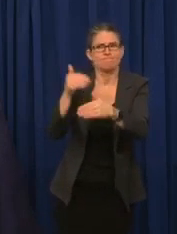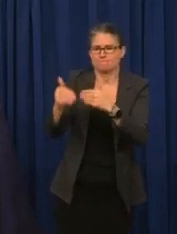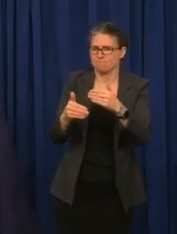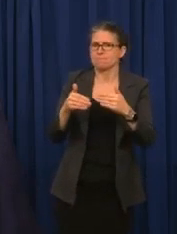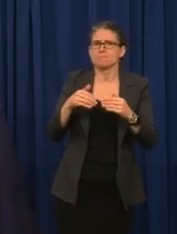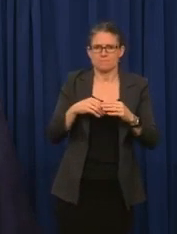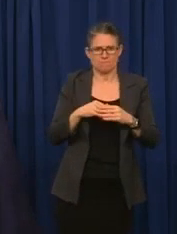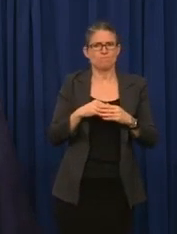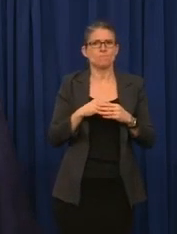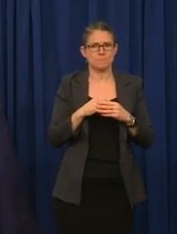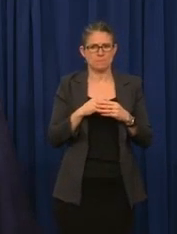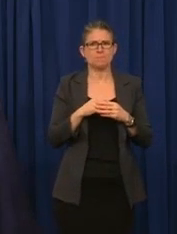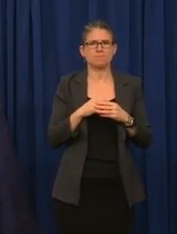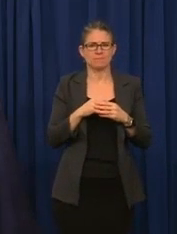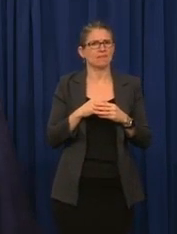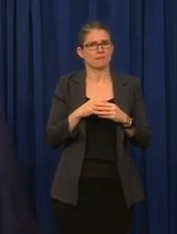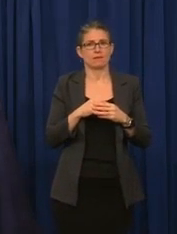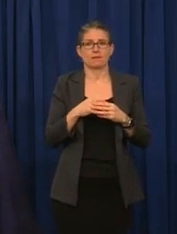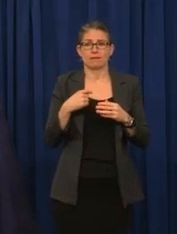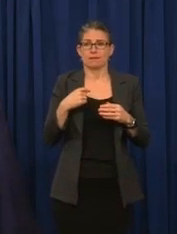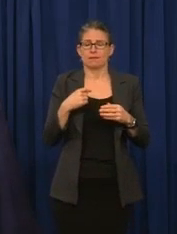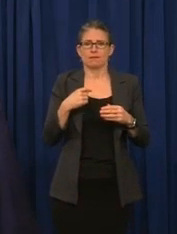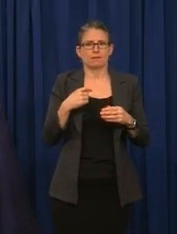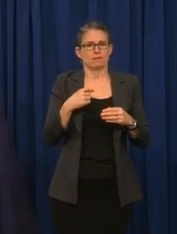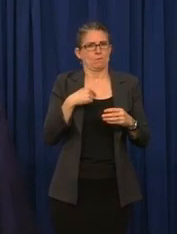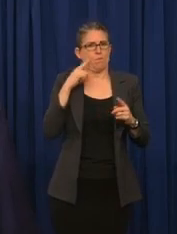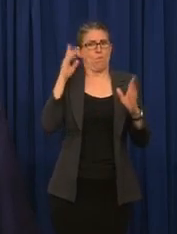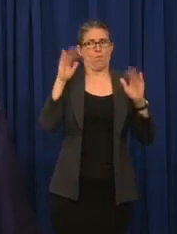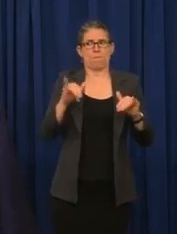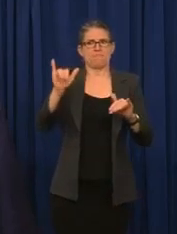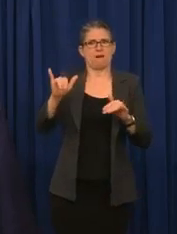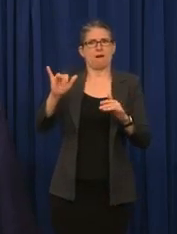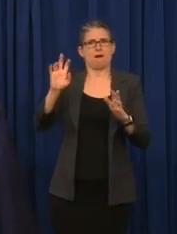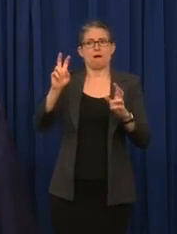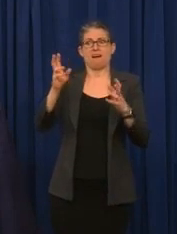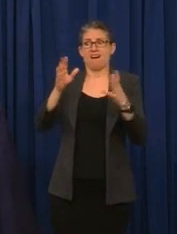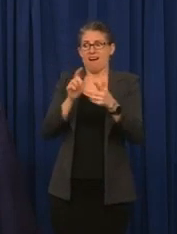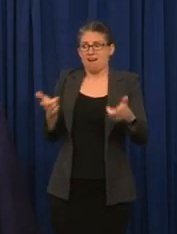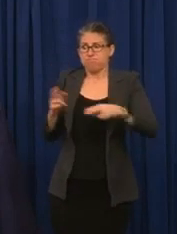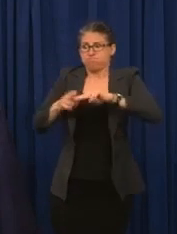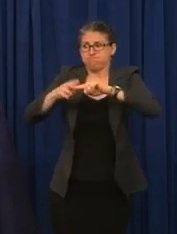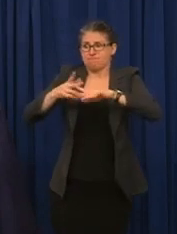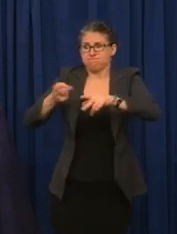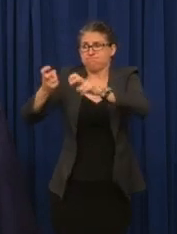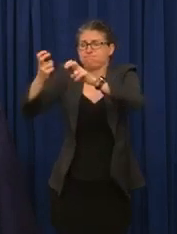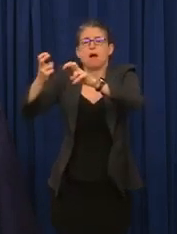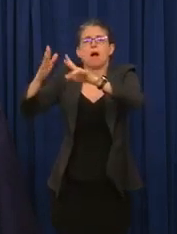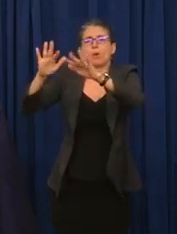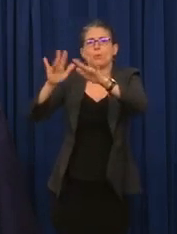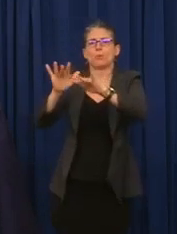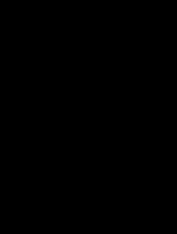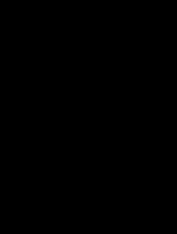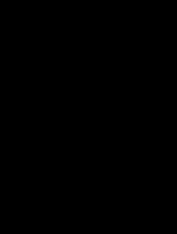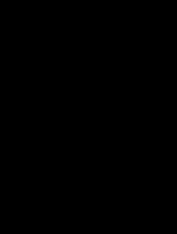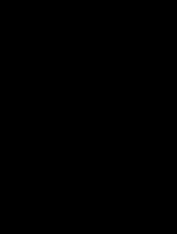at the Tall Pines facility nothing but the best. And we will continue to stand by you throughout this.